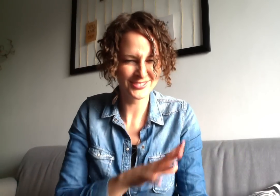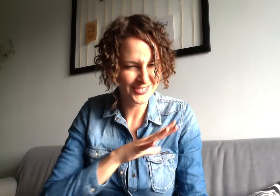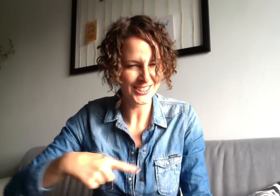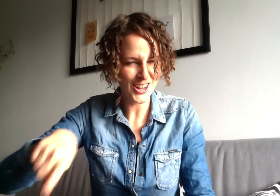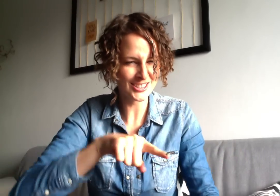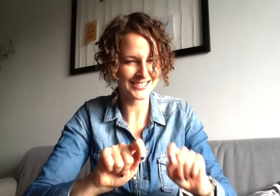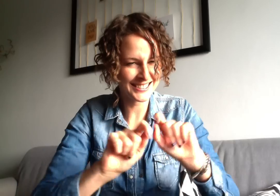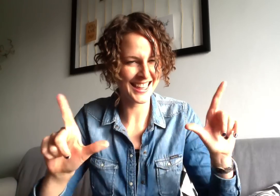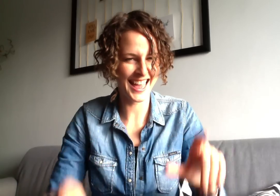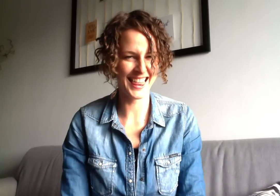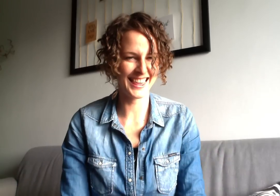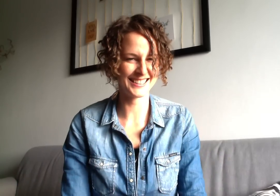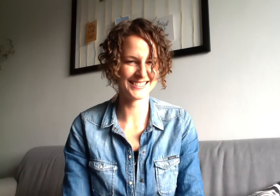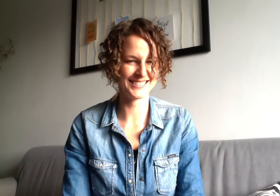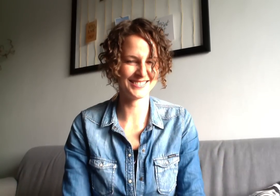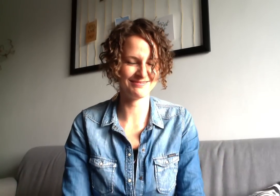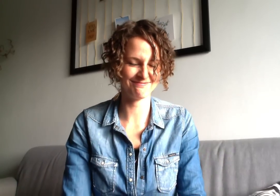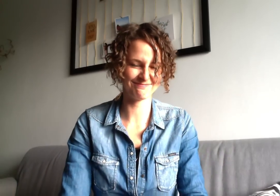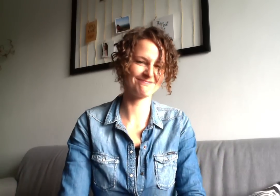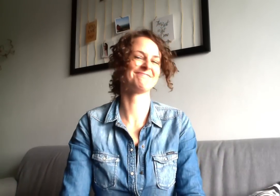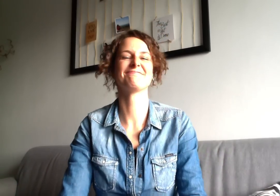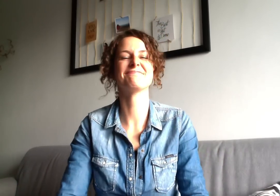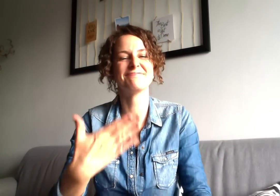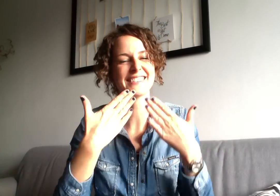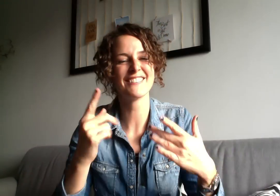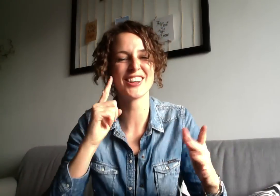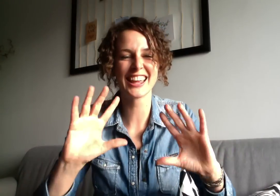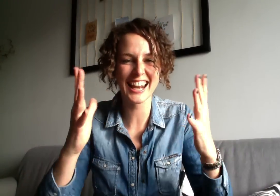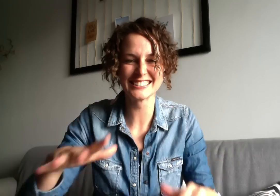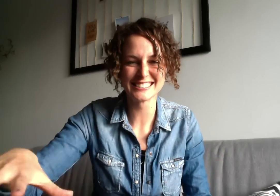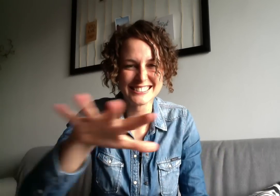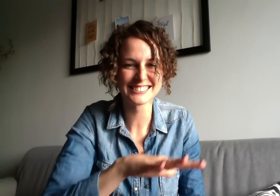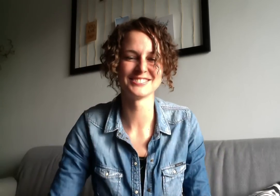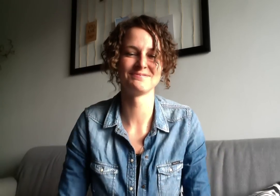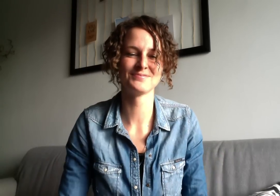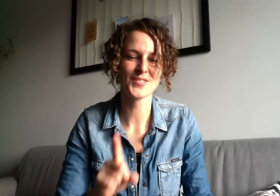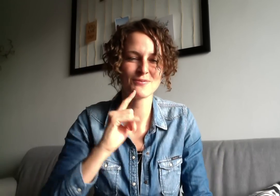I to and have be able to I'll get this. So there it takes to